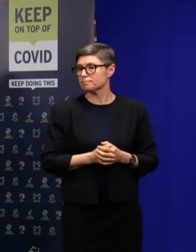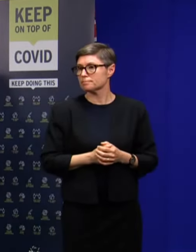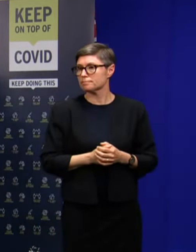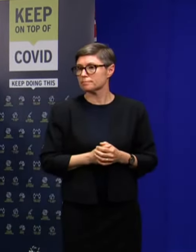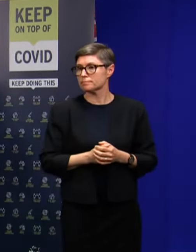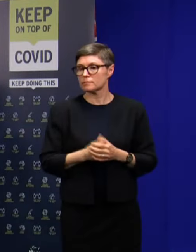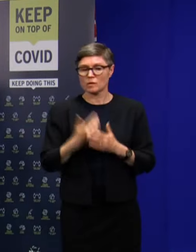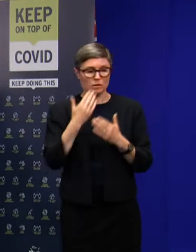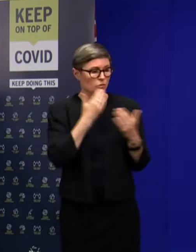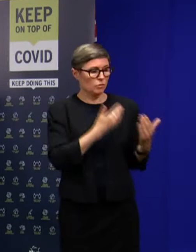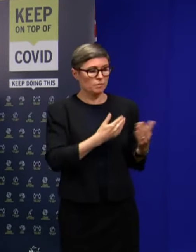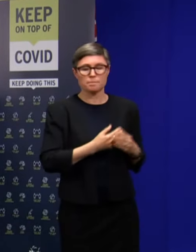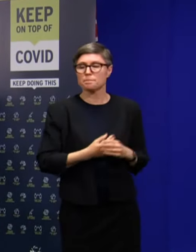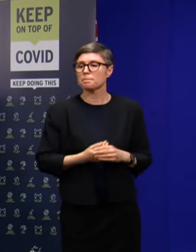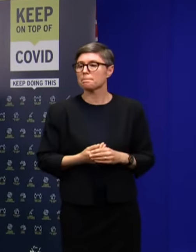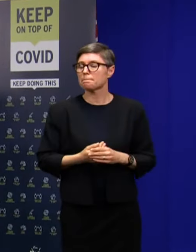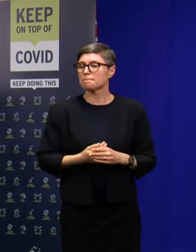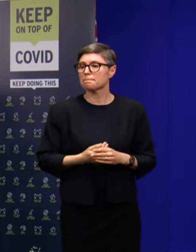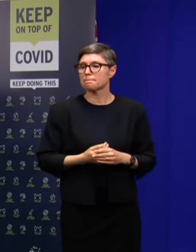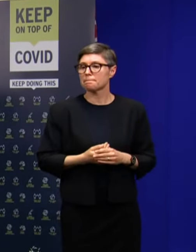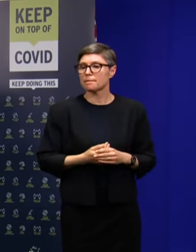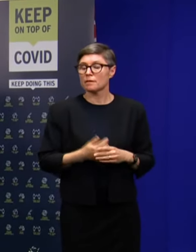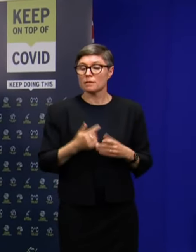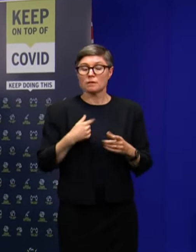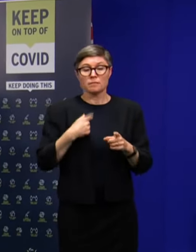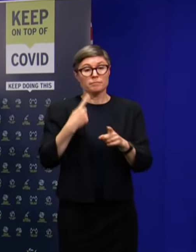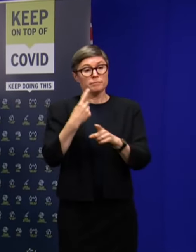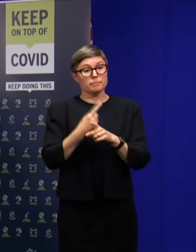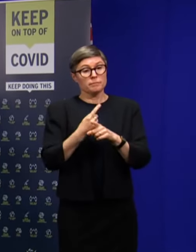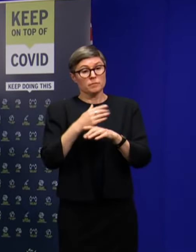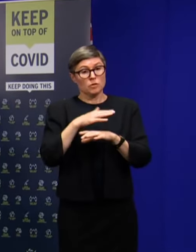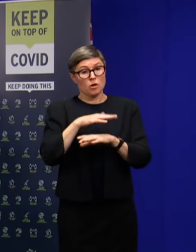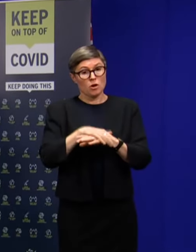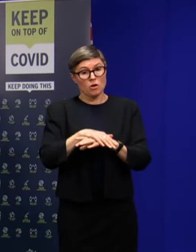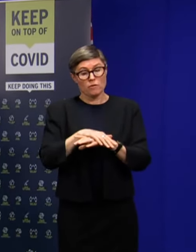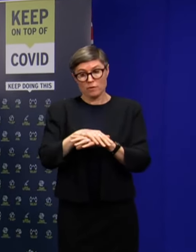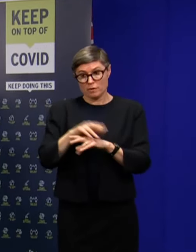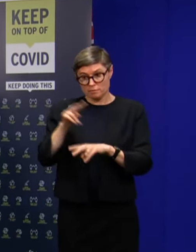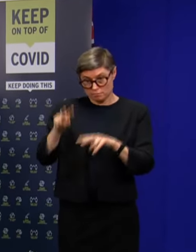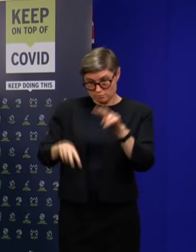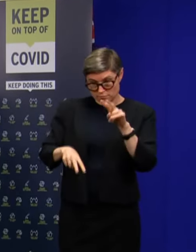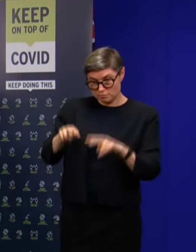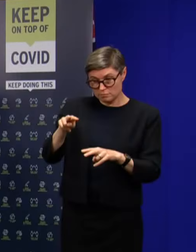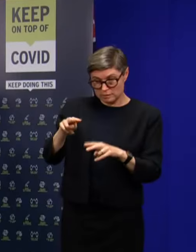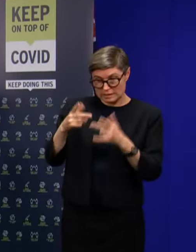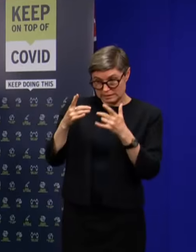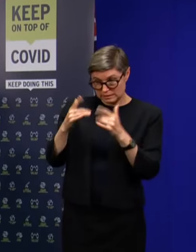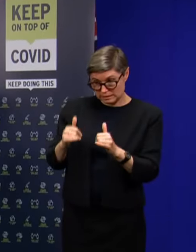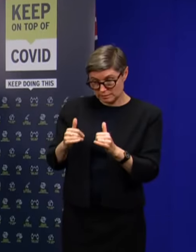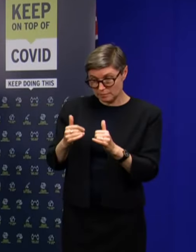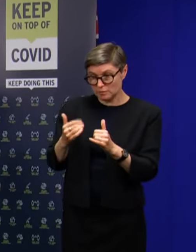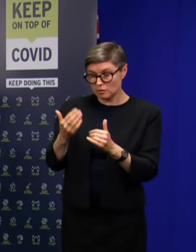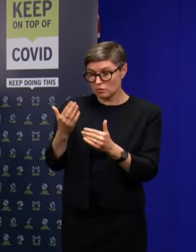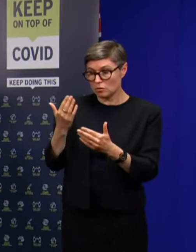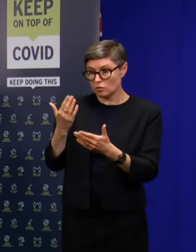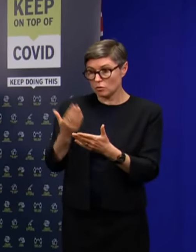Thank you Dr Beach. And I might just say in relation to the clinical assessment of both of our